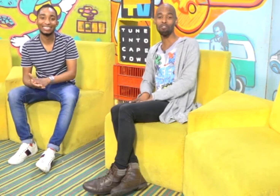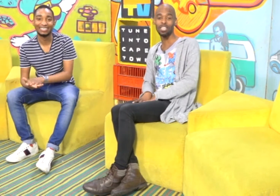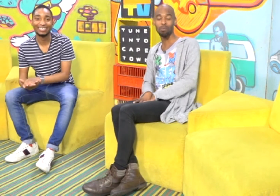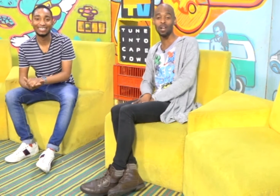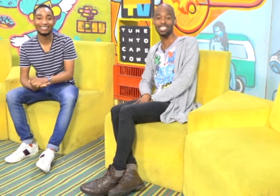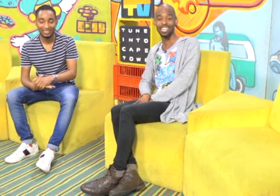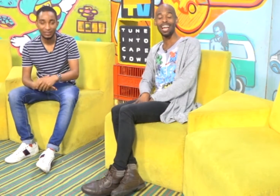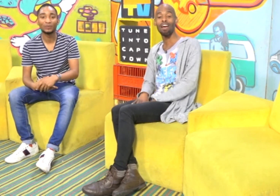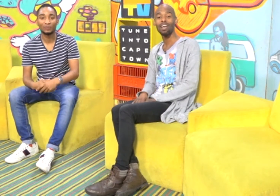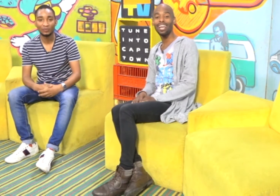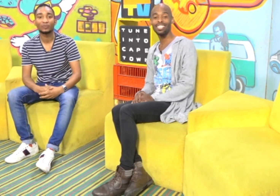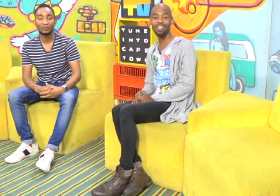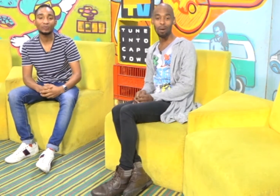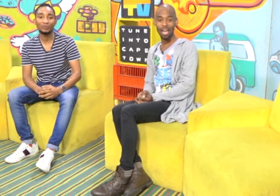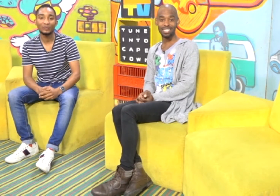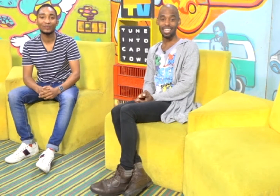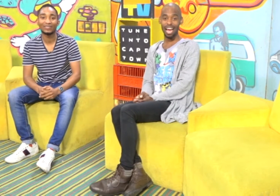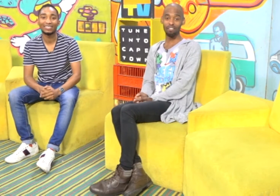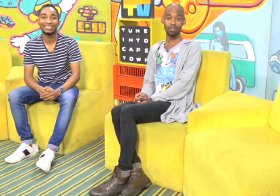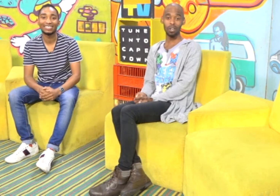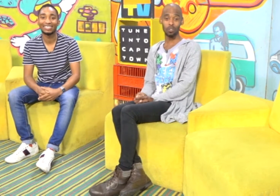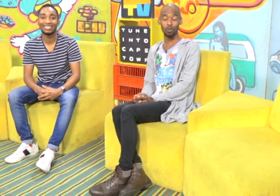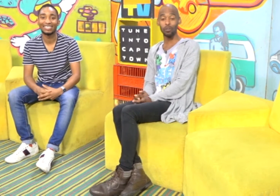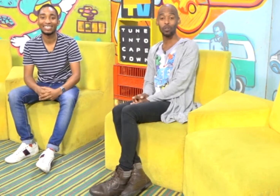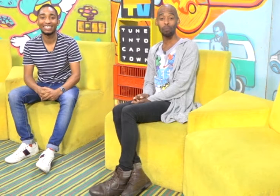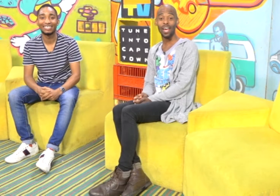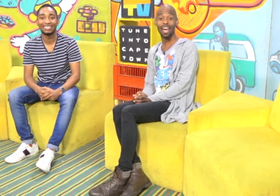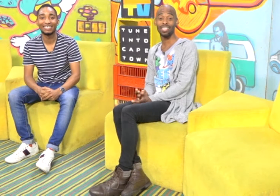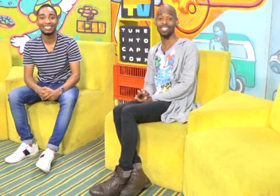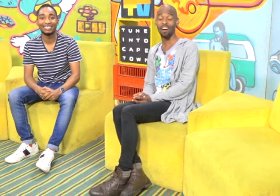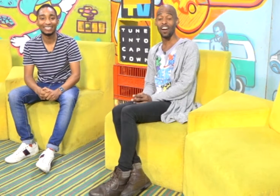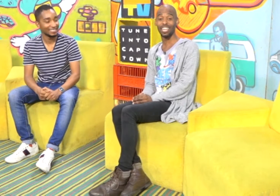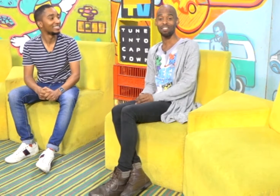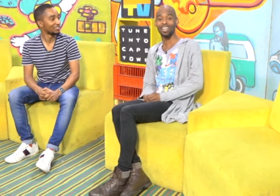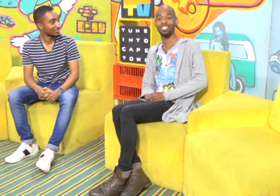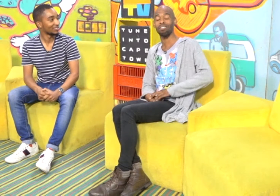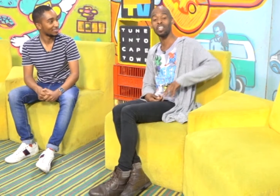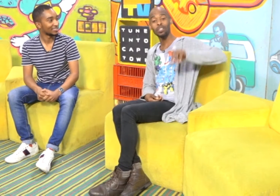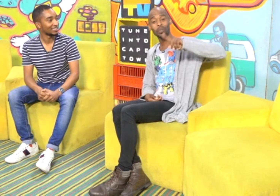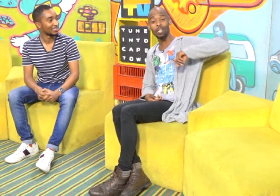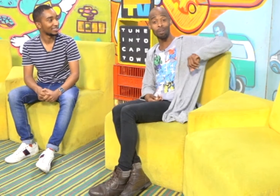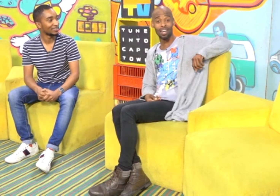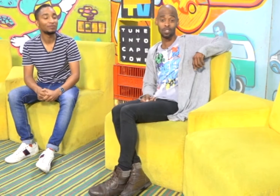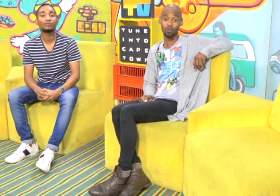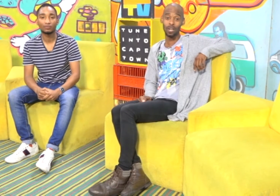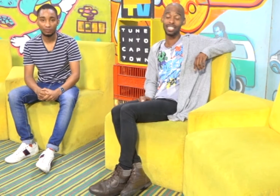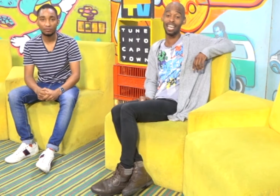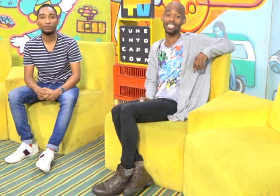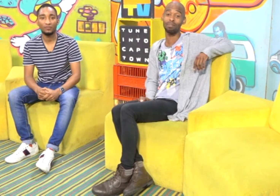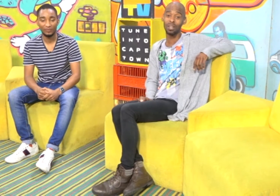Facebook XA live Instagram XA live As well as on YouTube We are XA on Cape Town TV Do you know our school? XA at Cape Town